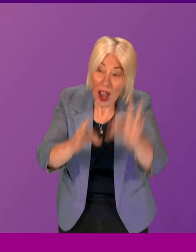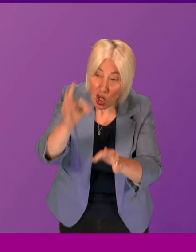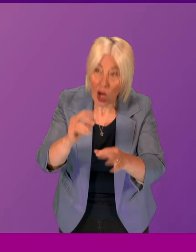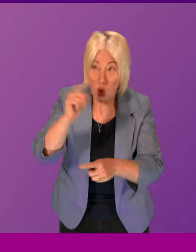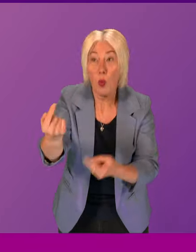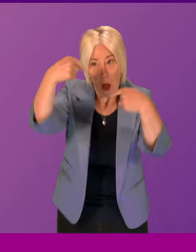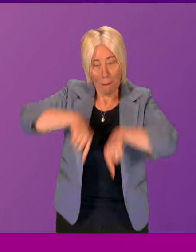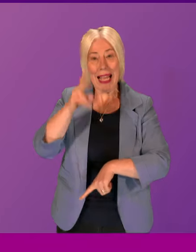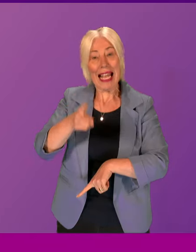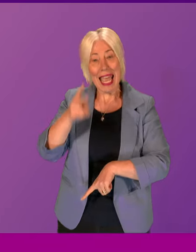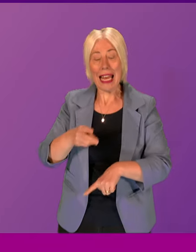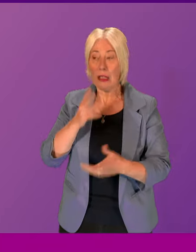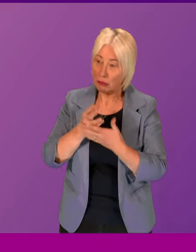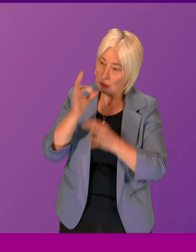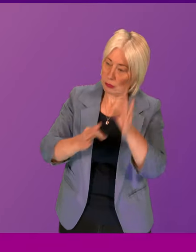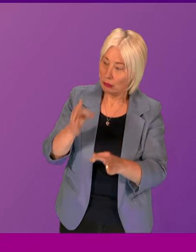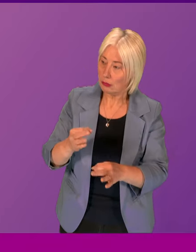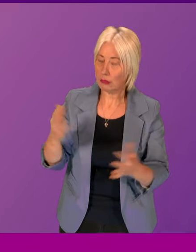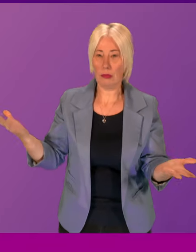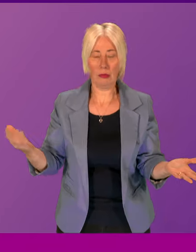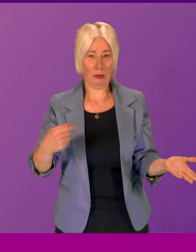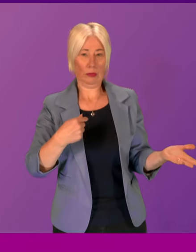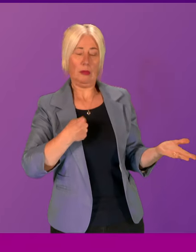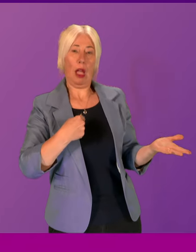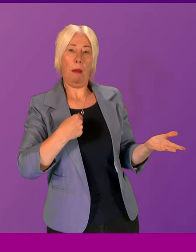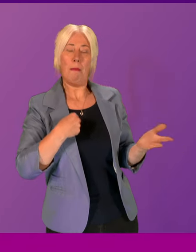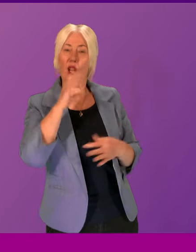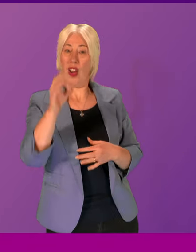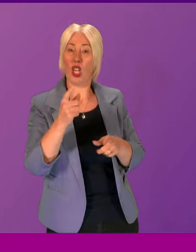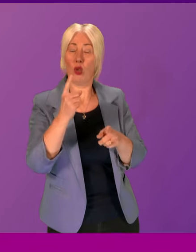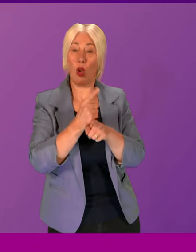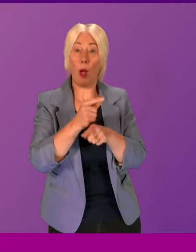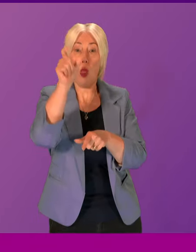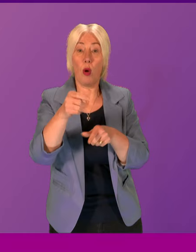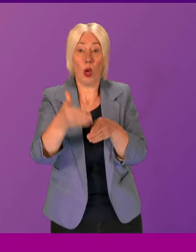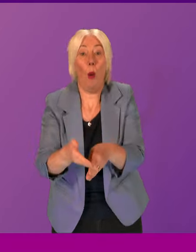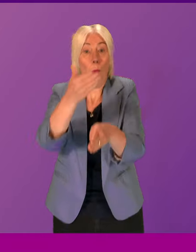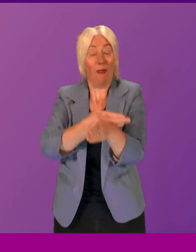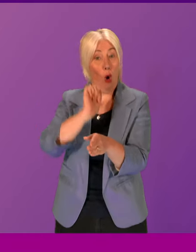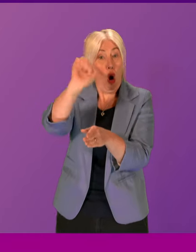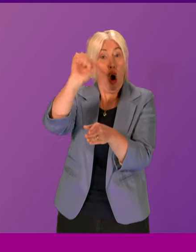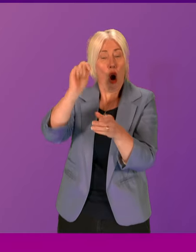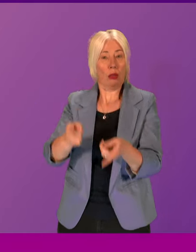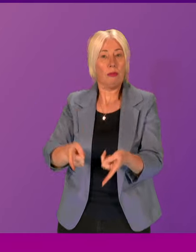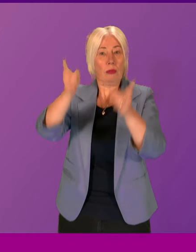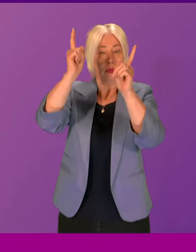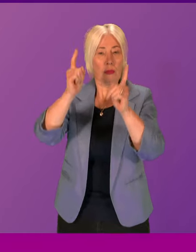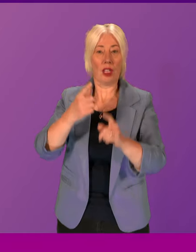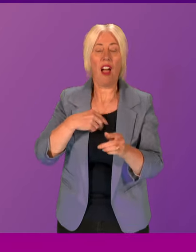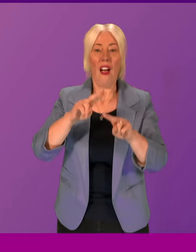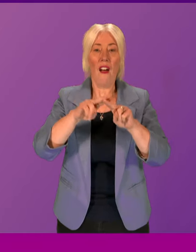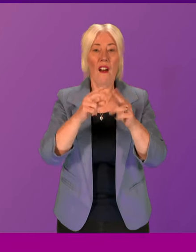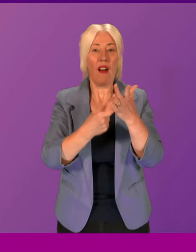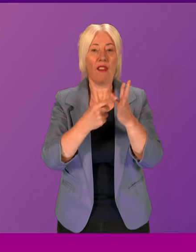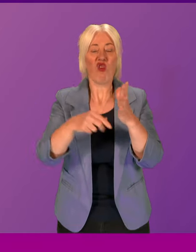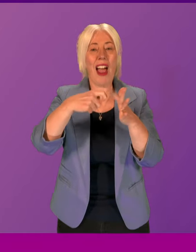Douglas Ross. Of course, my question was about one of her predecessors. And I think it is crucial that this Parliament hears from Frank Mulholland.